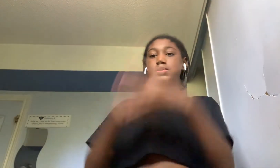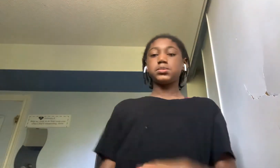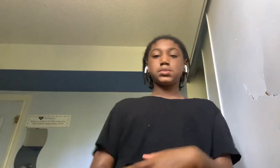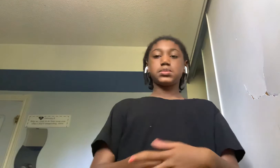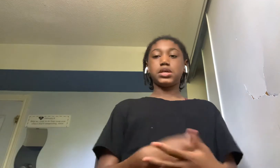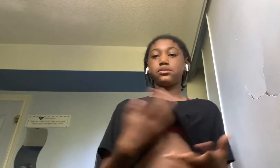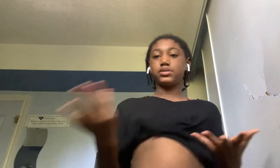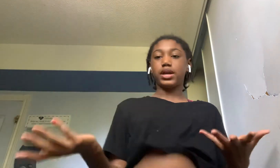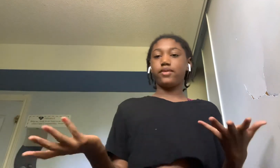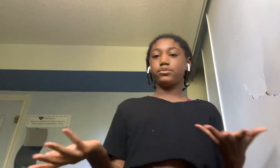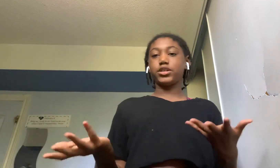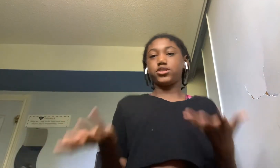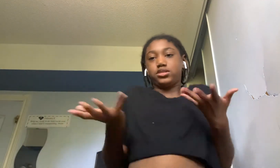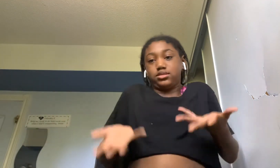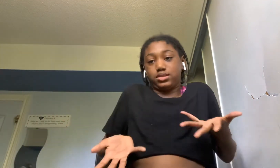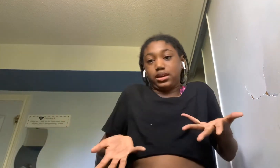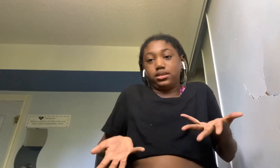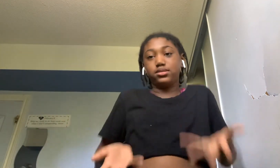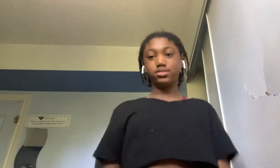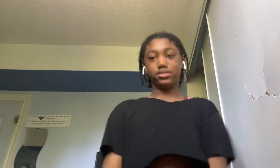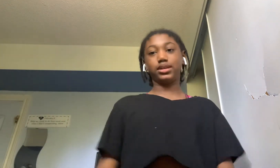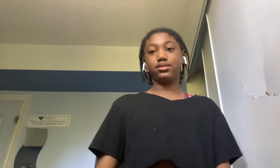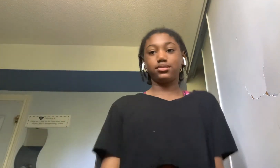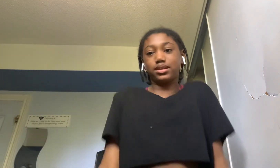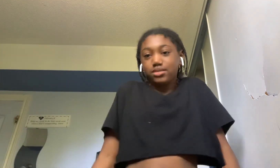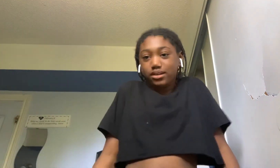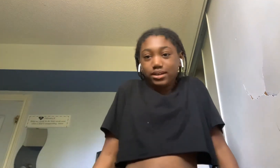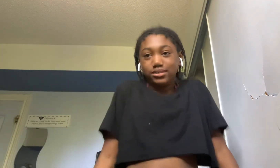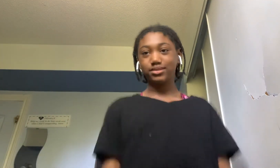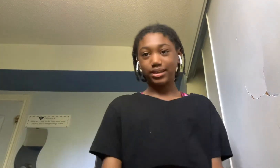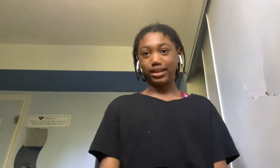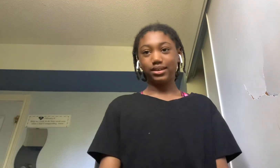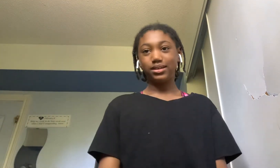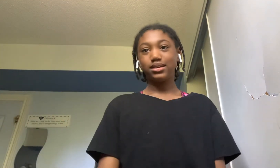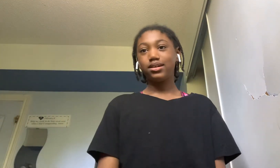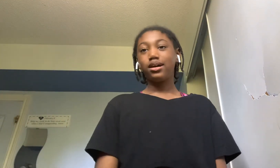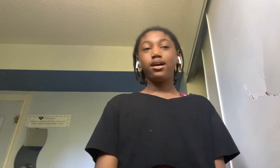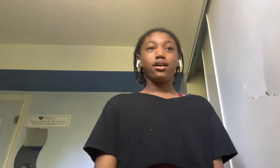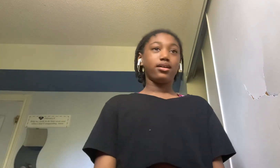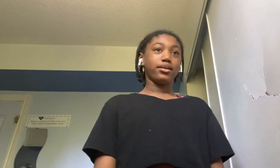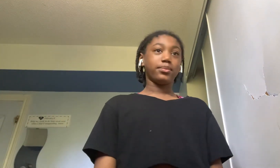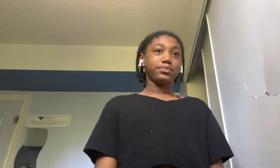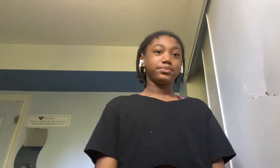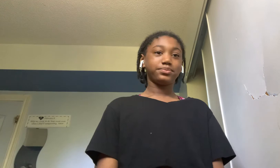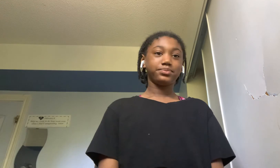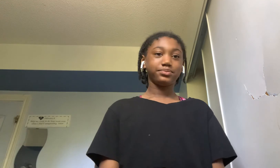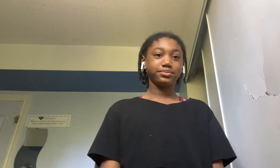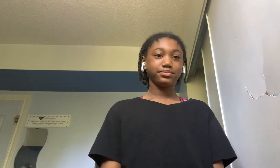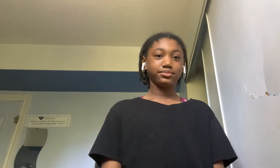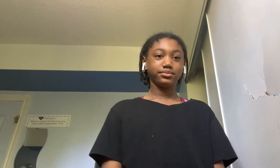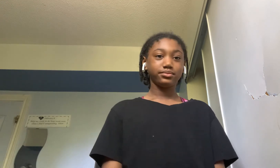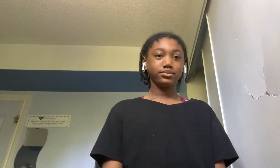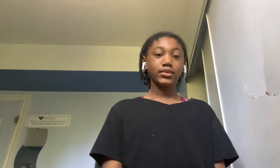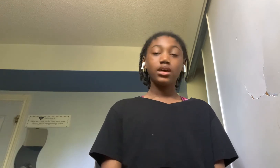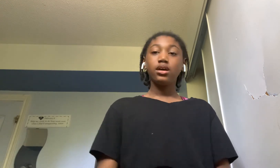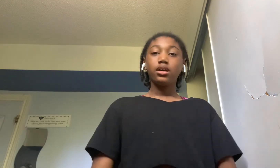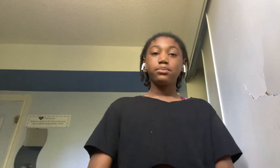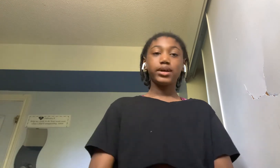i don't really have much to say so like that's all i can say um but